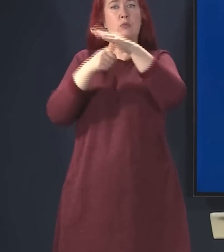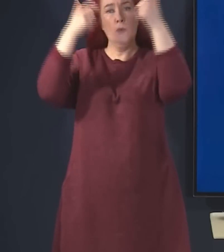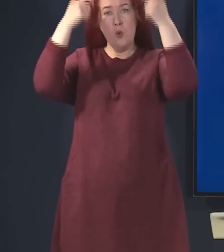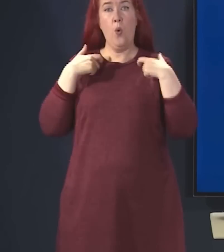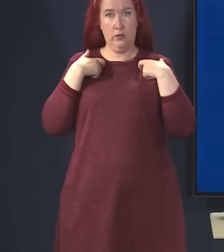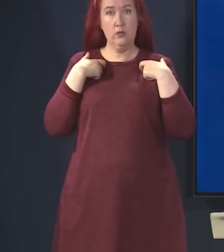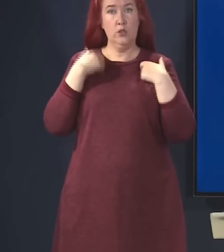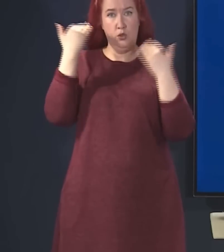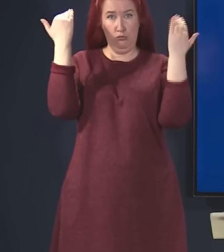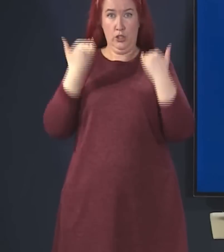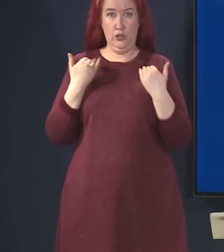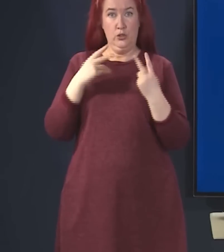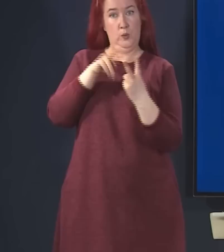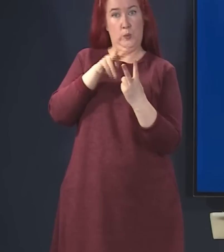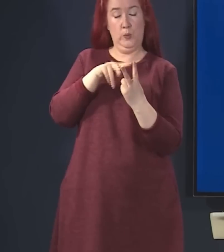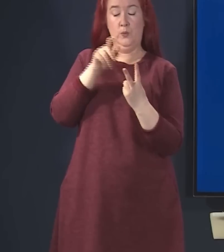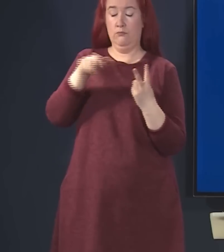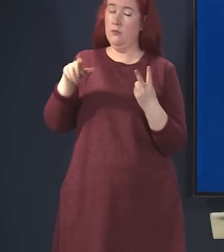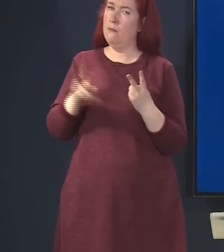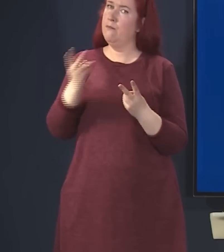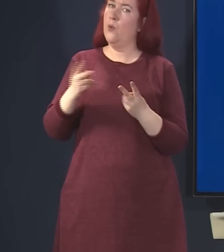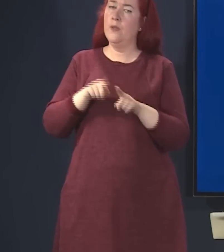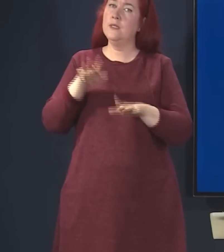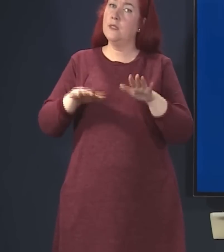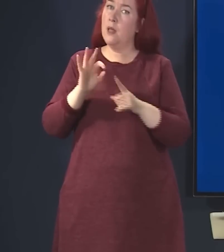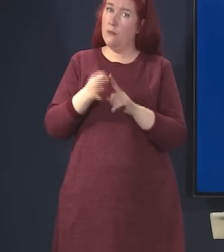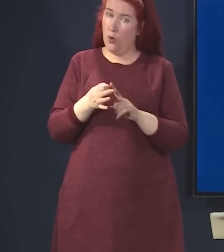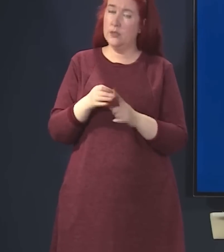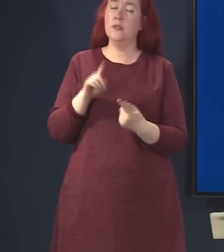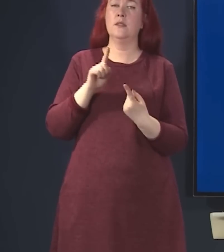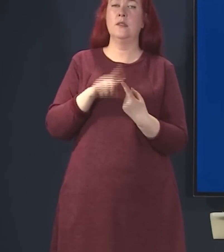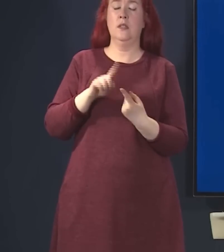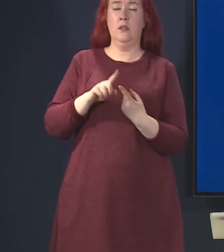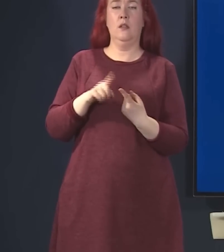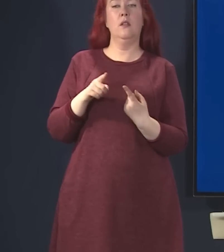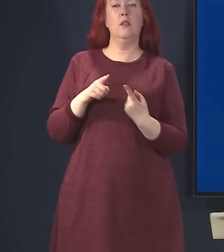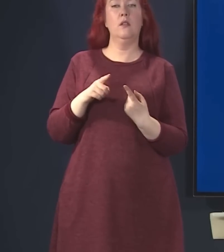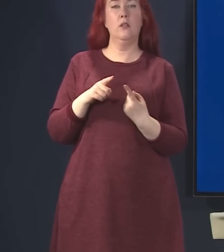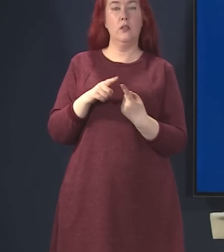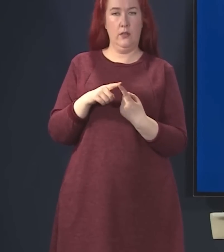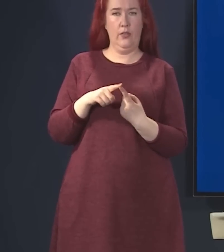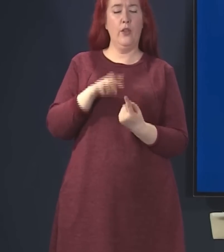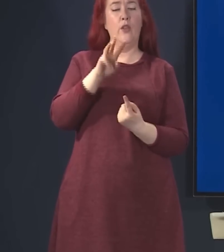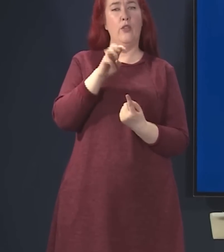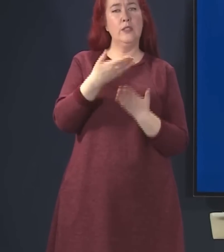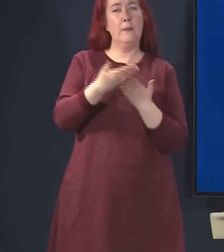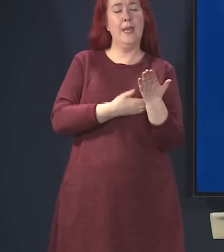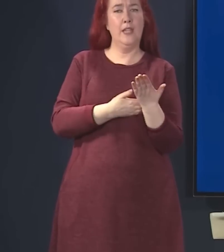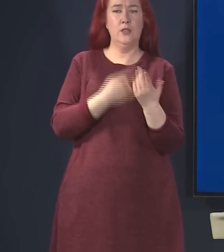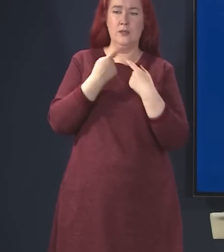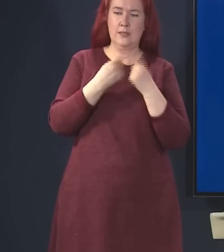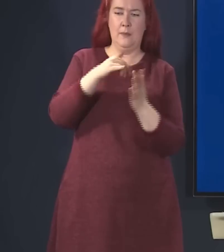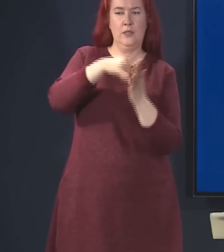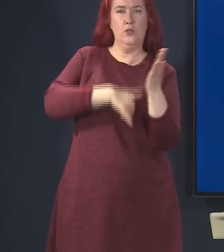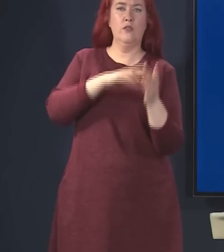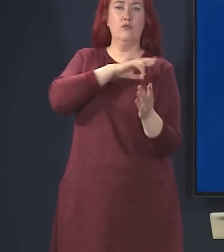they both make quite similar points. Firstly, on the 13-page statement of reasons released by the UK